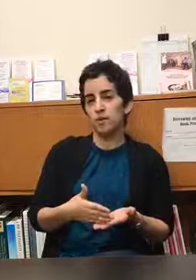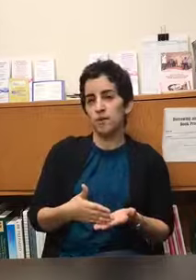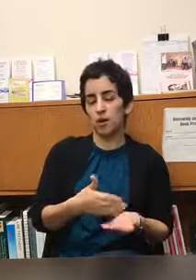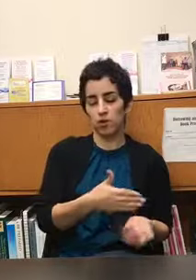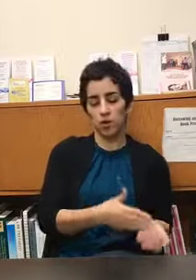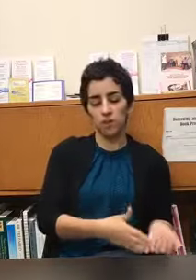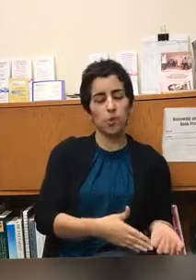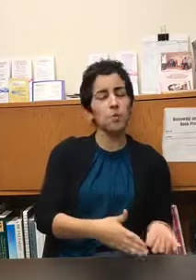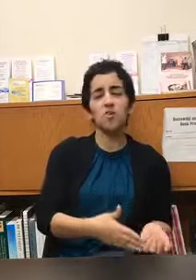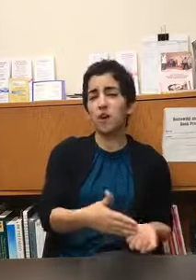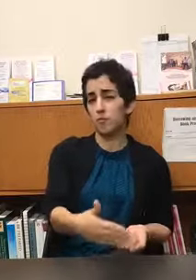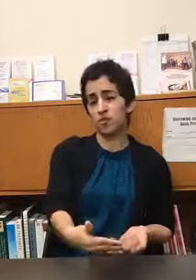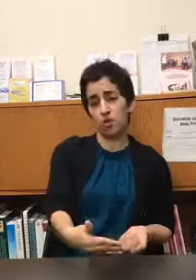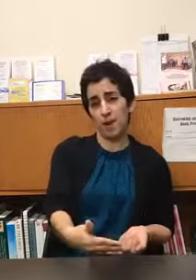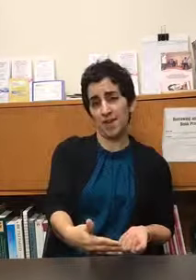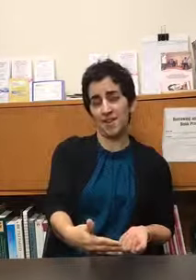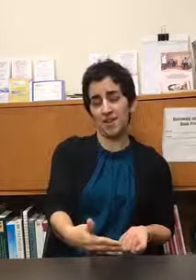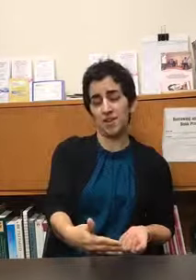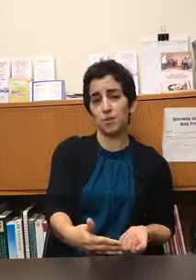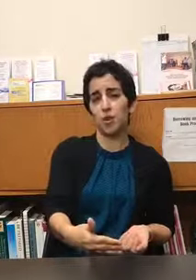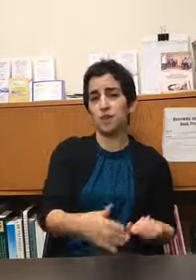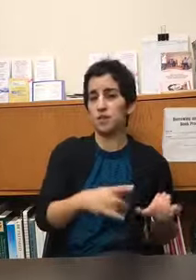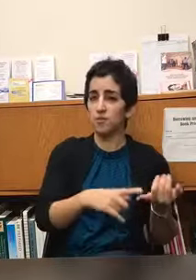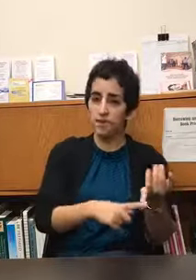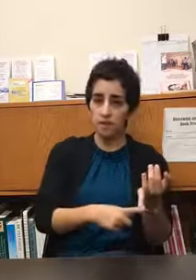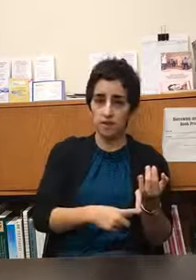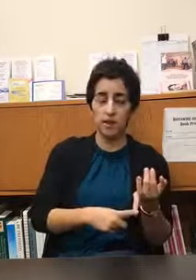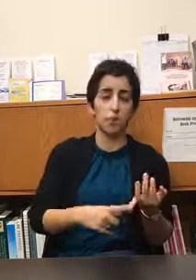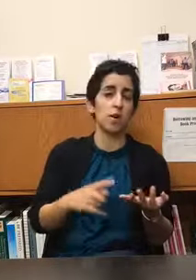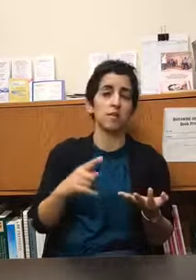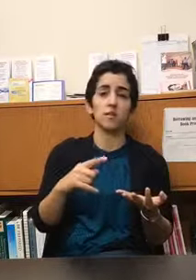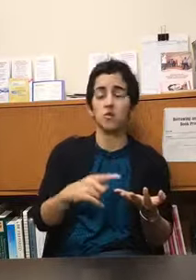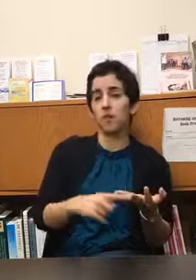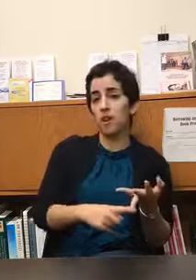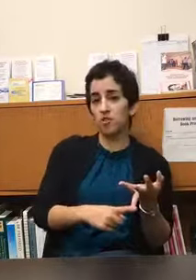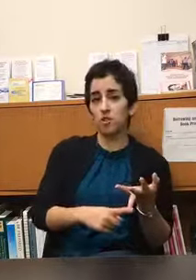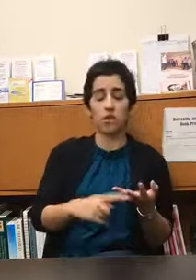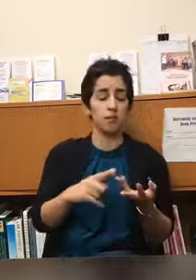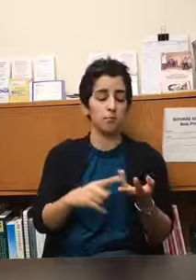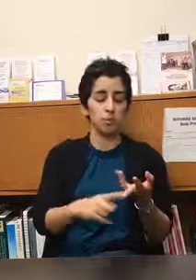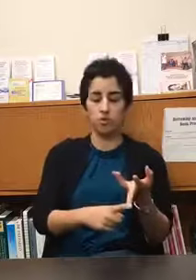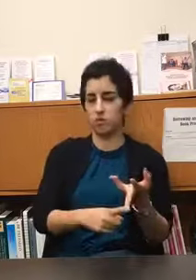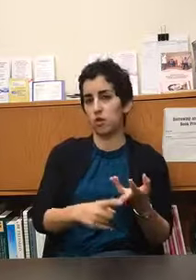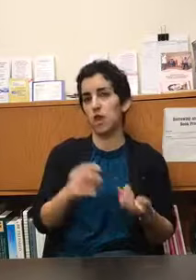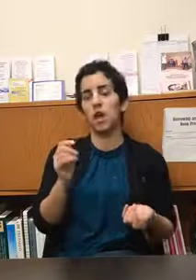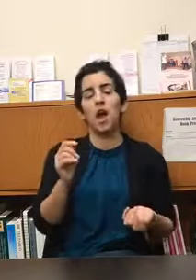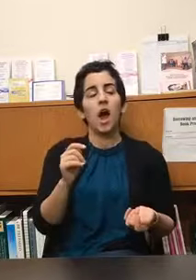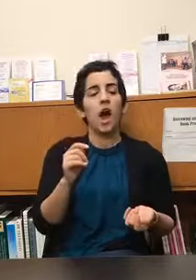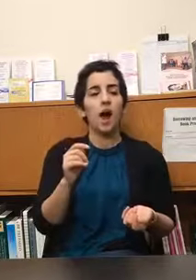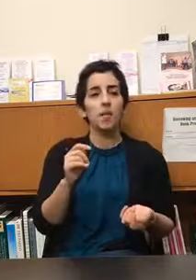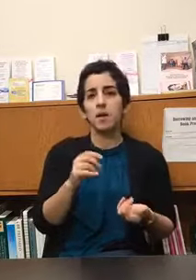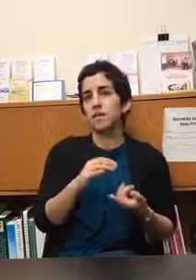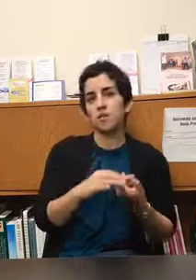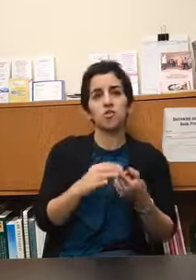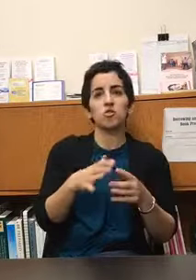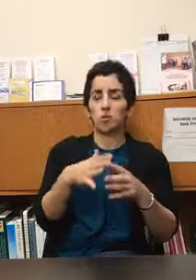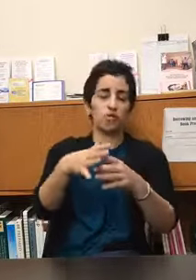across pretty much every domain it's processed physically it's processed neurologically emotionally it is a social